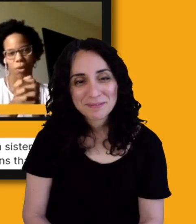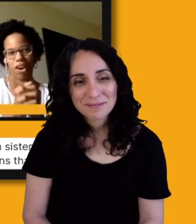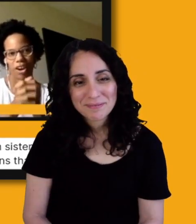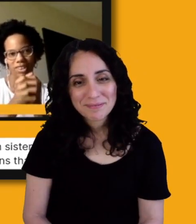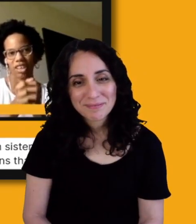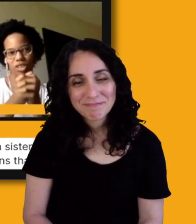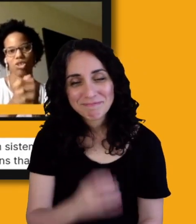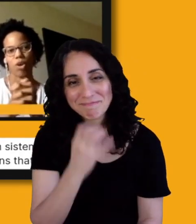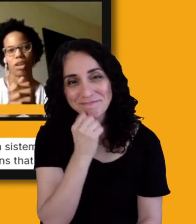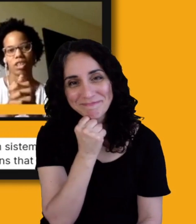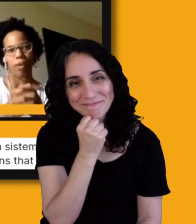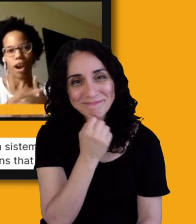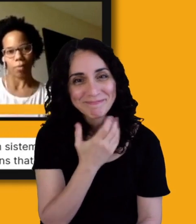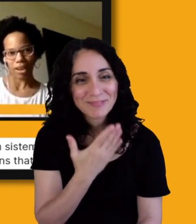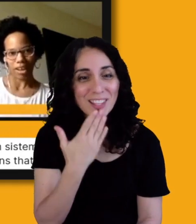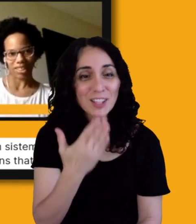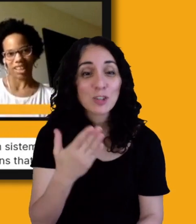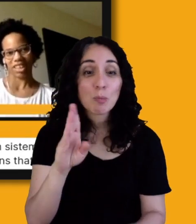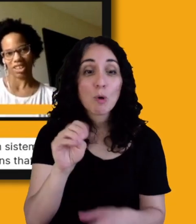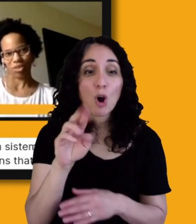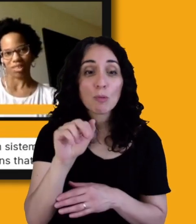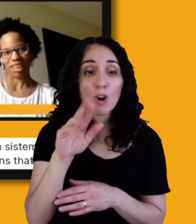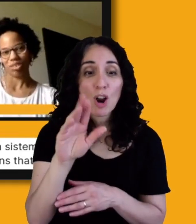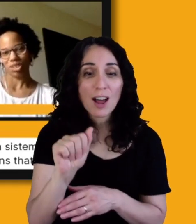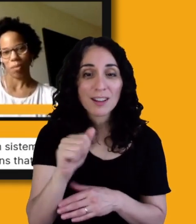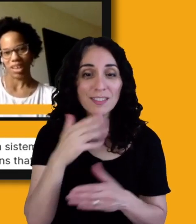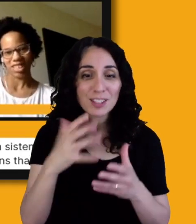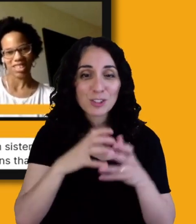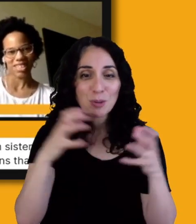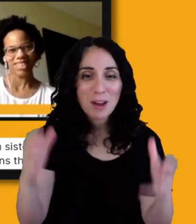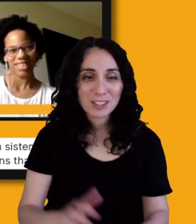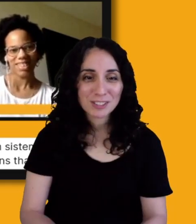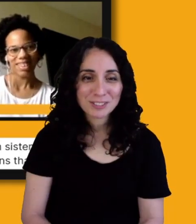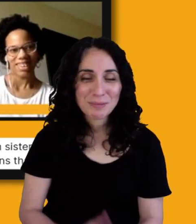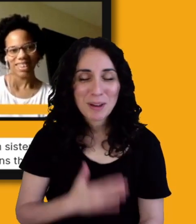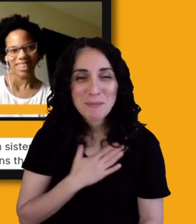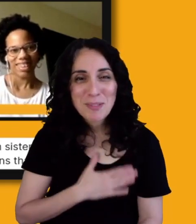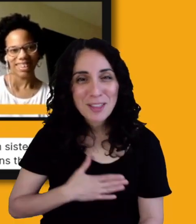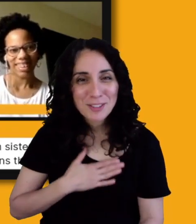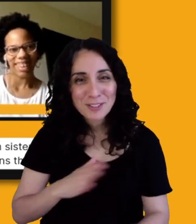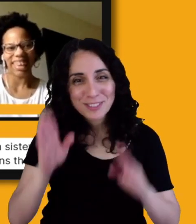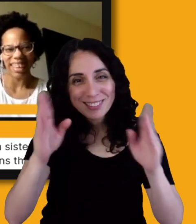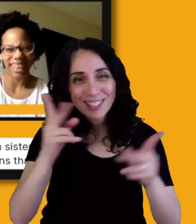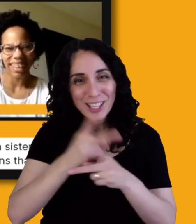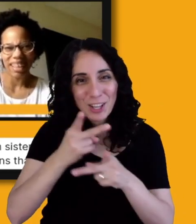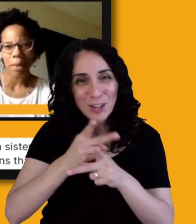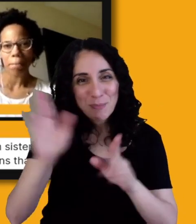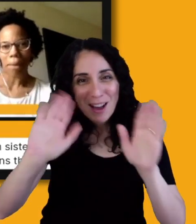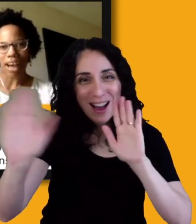fun. so much, Barbara. Thank you. Thank you so much. My pleasure. Take care, everybody. Bye. Stay safe.